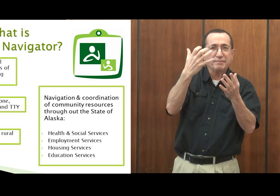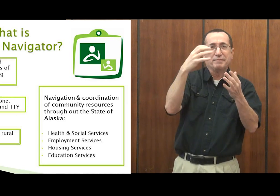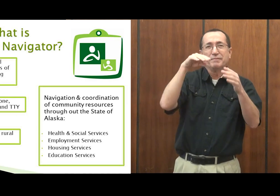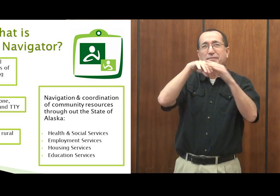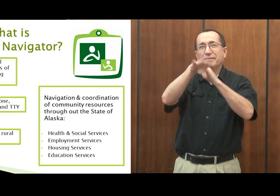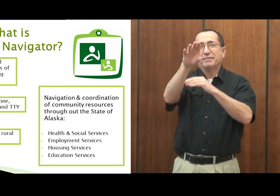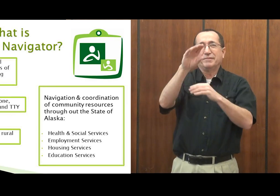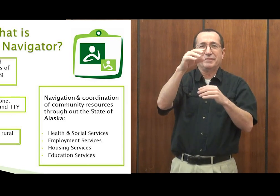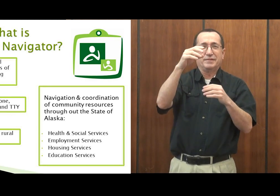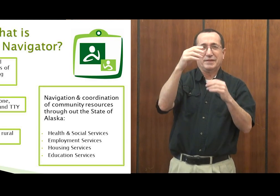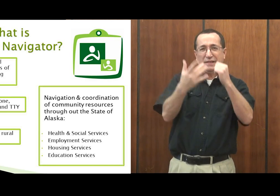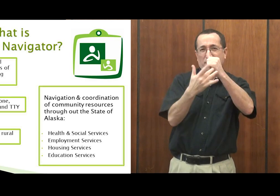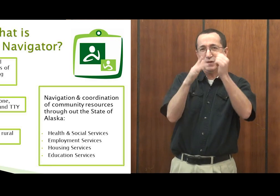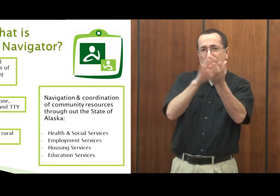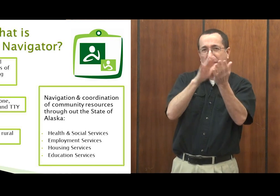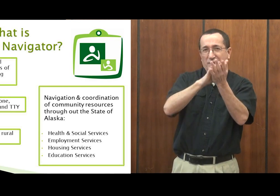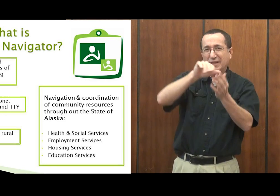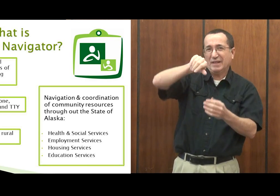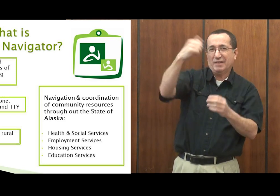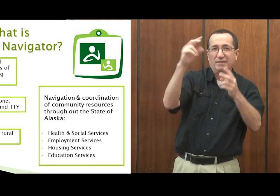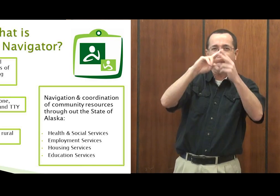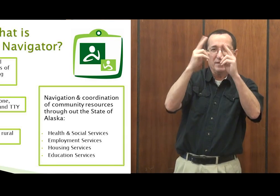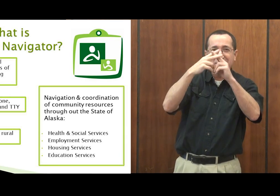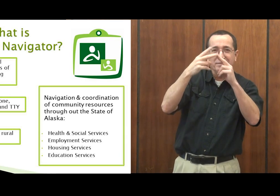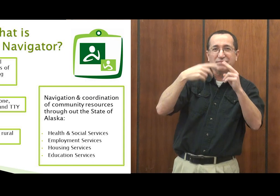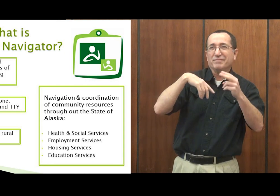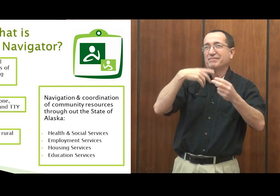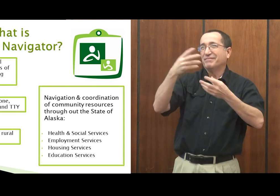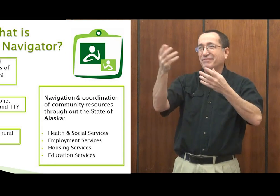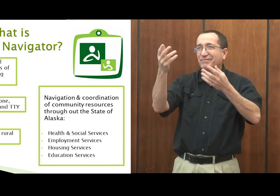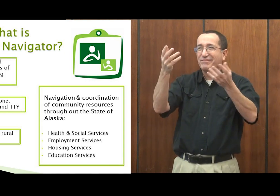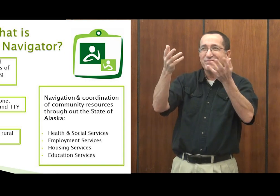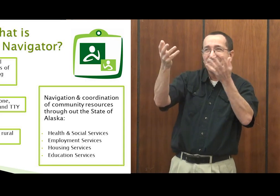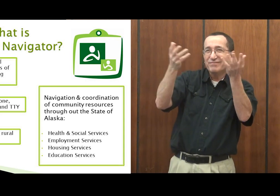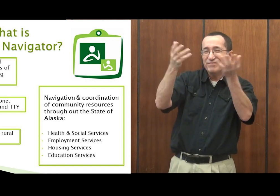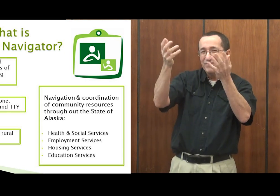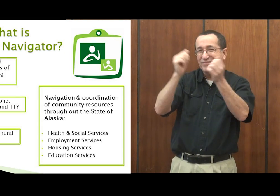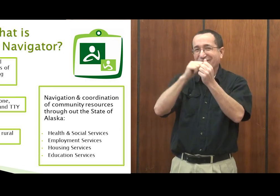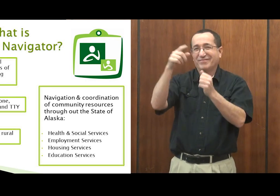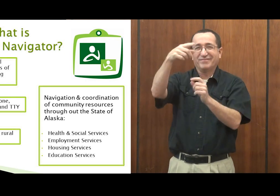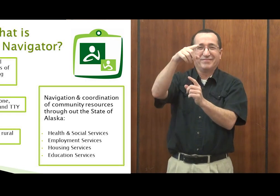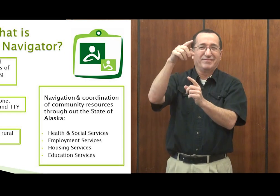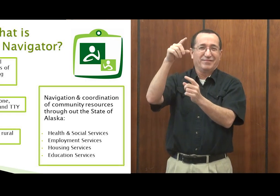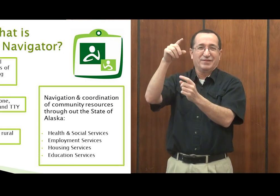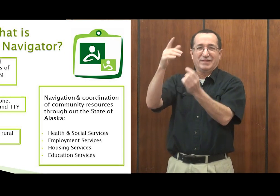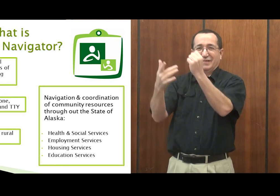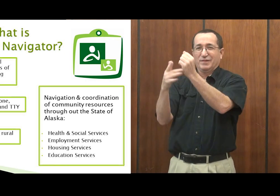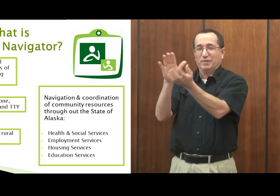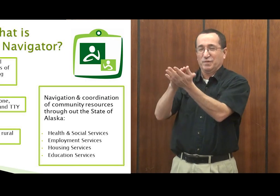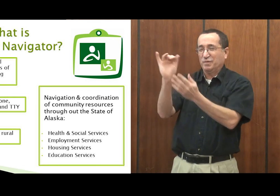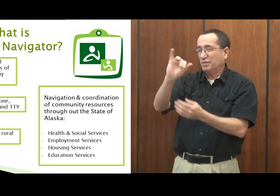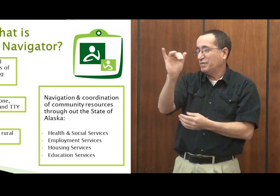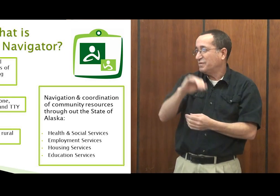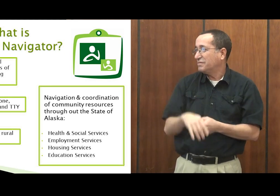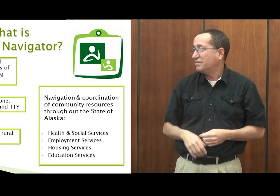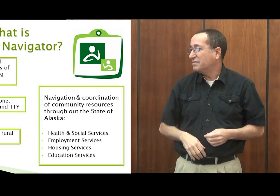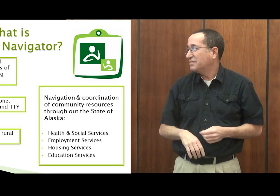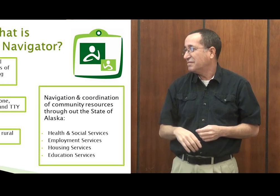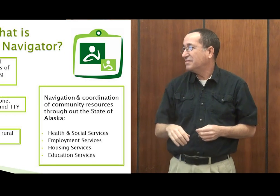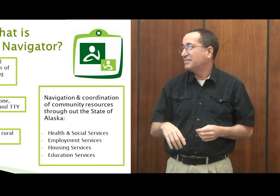We want students to have the technical services they need out in the villages. We